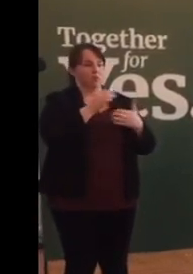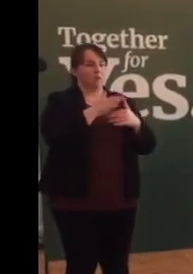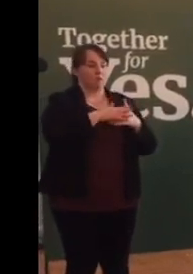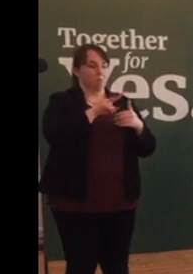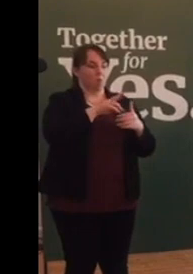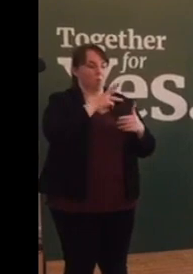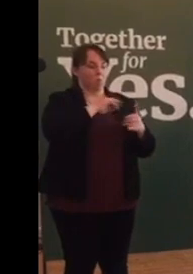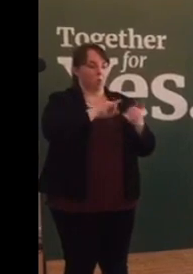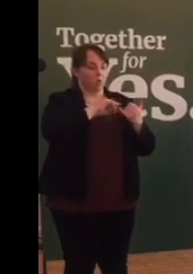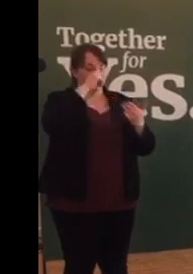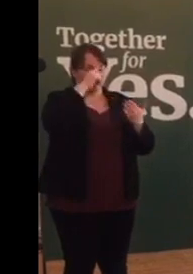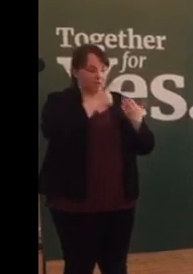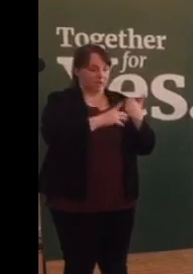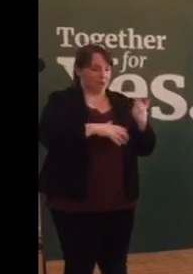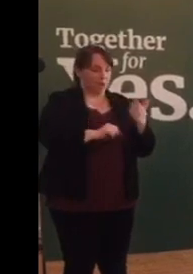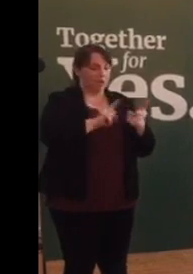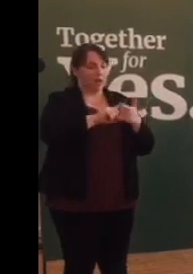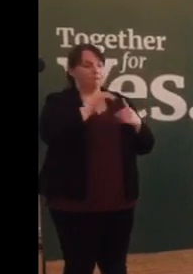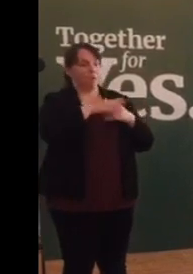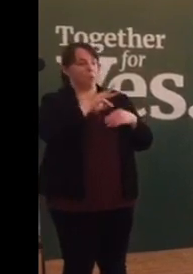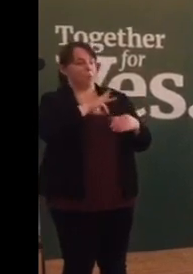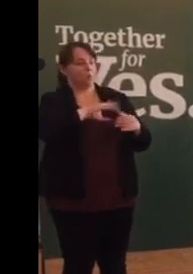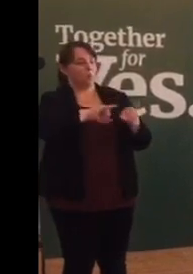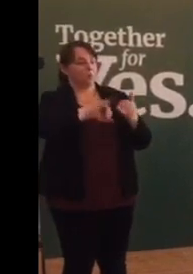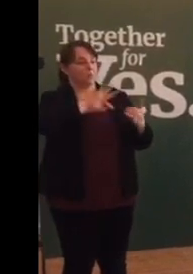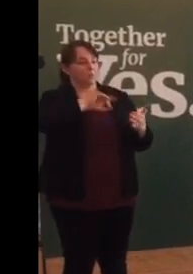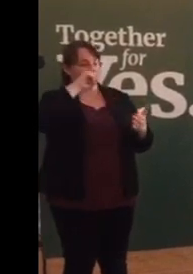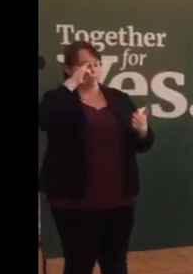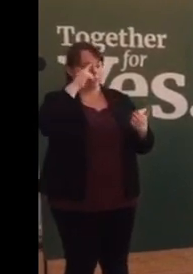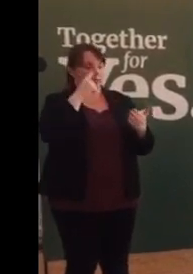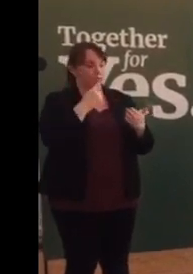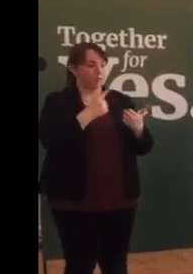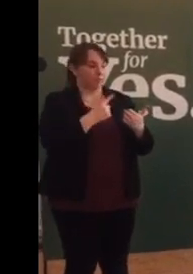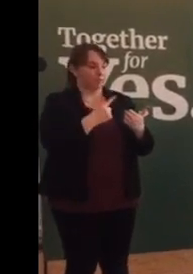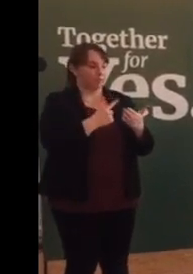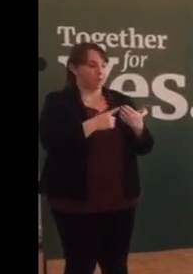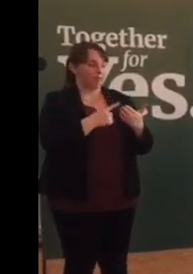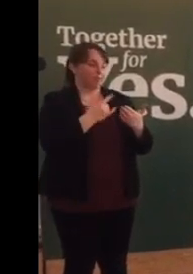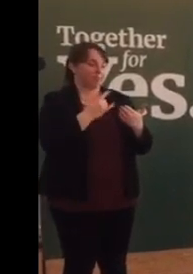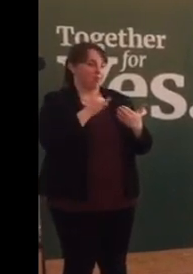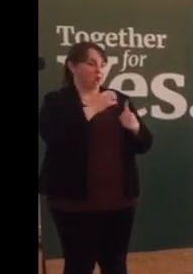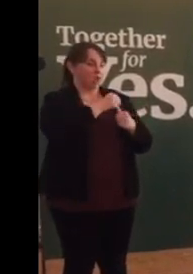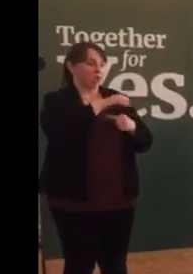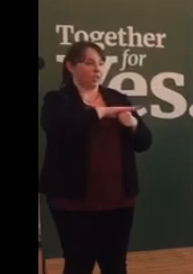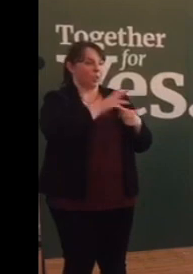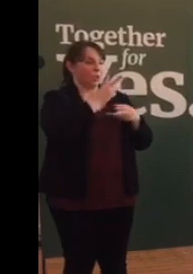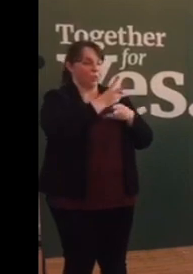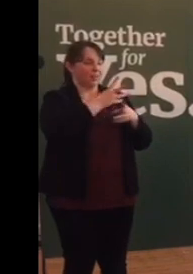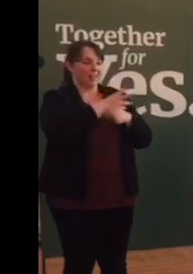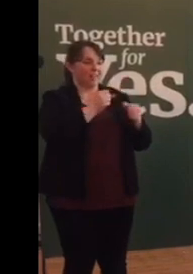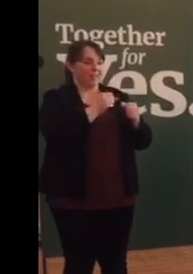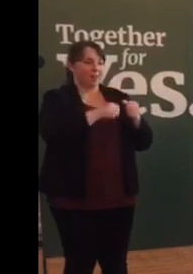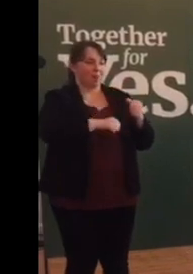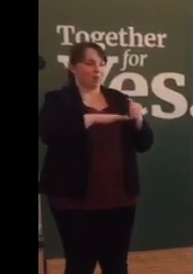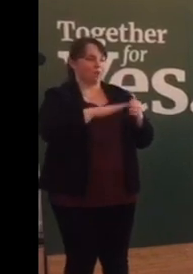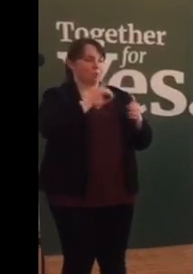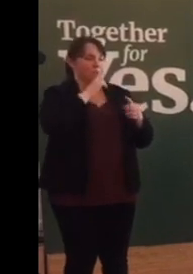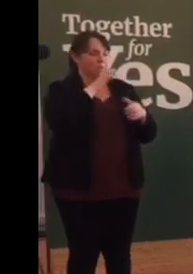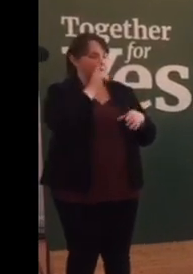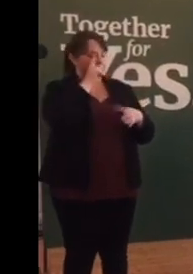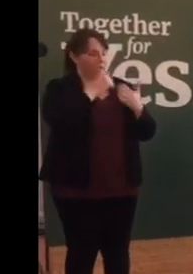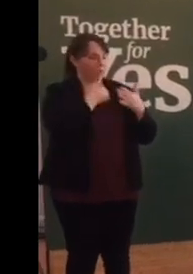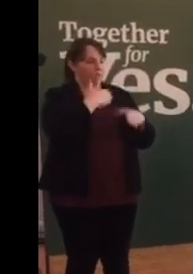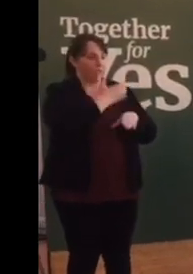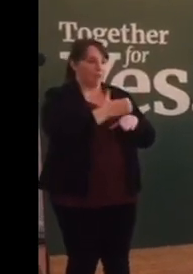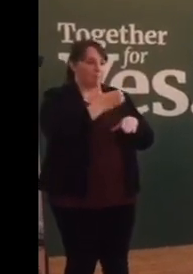choose abortion and for women who, in another circumstance, choose not to avail of it and choose to maintain the